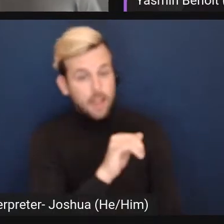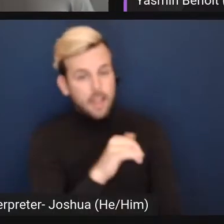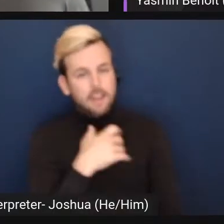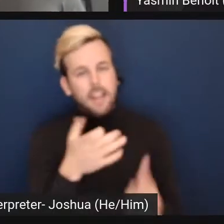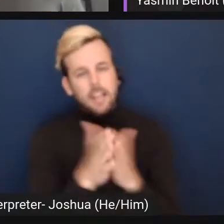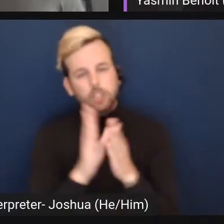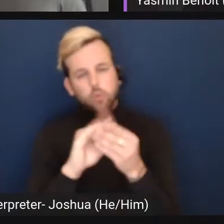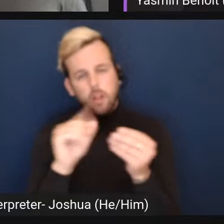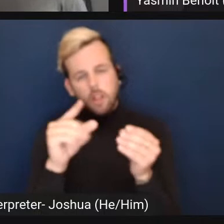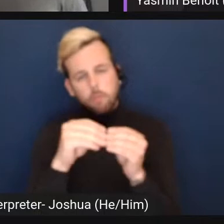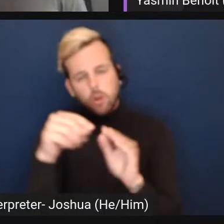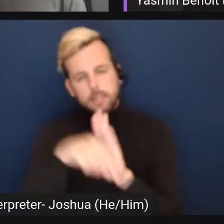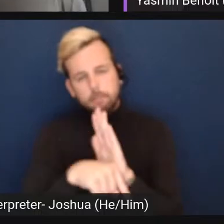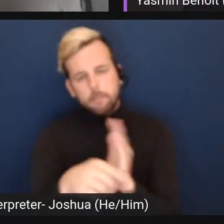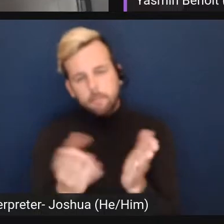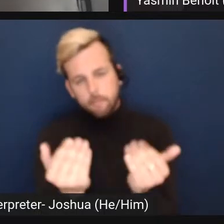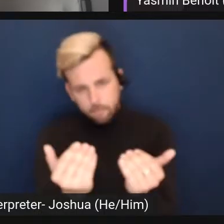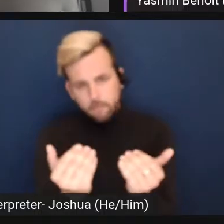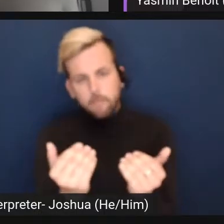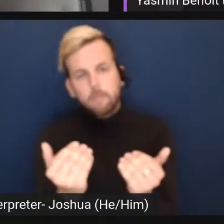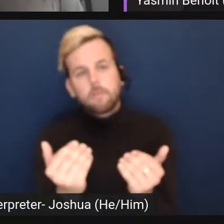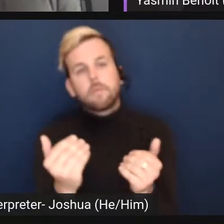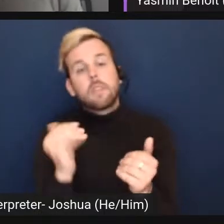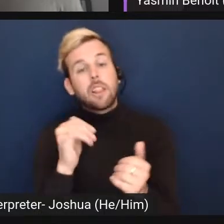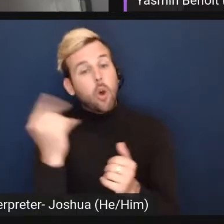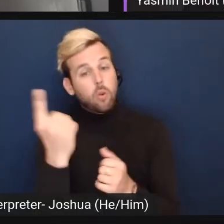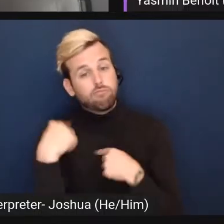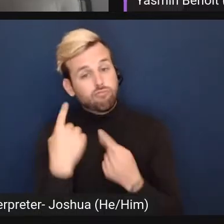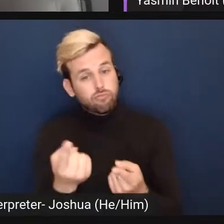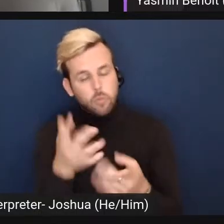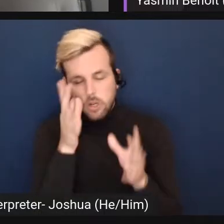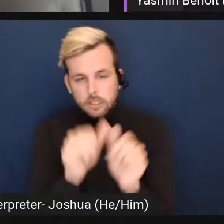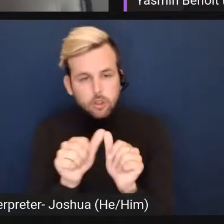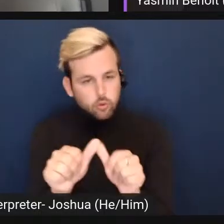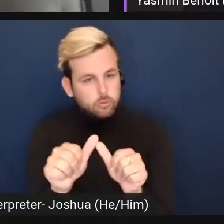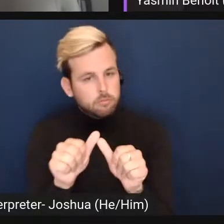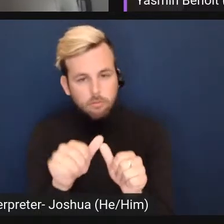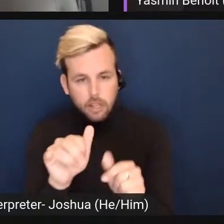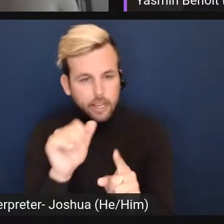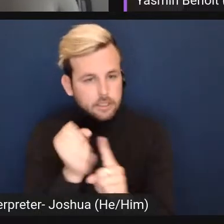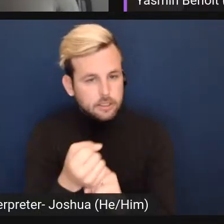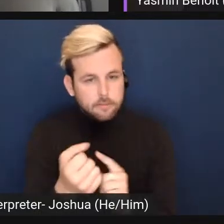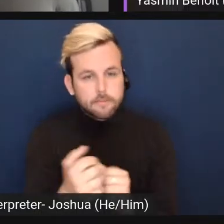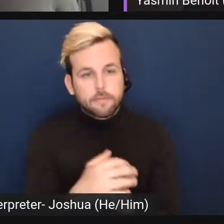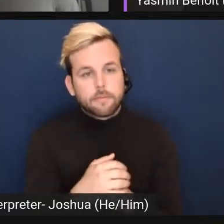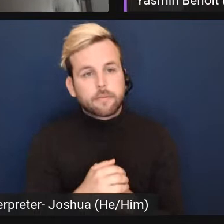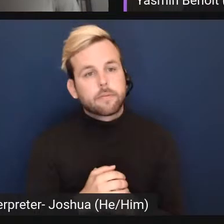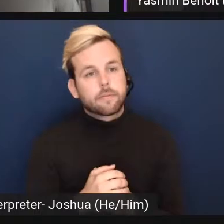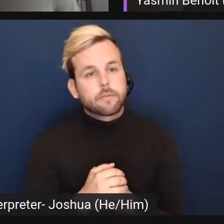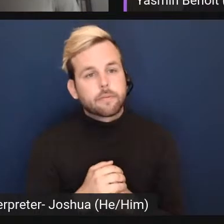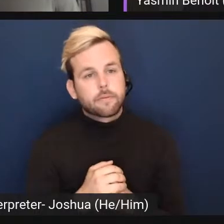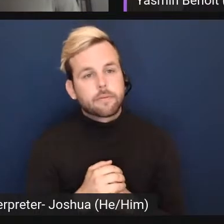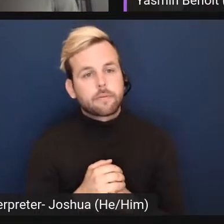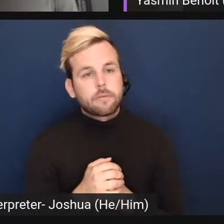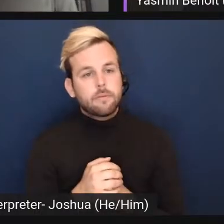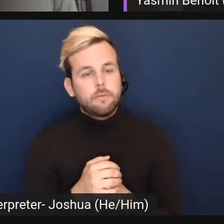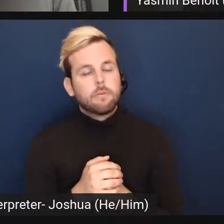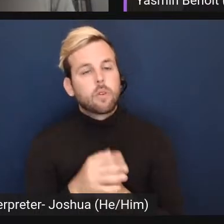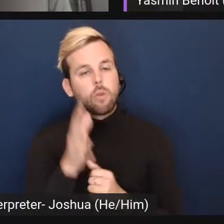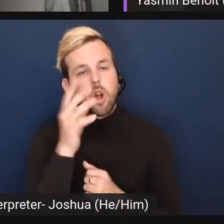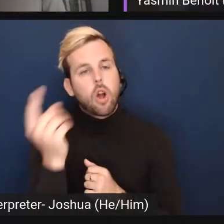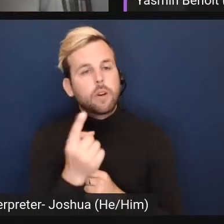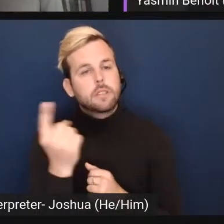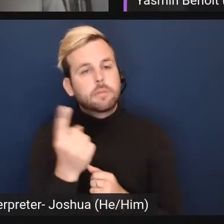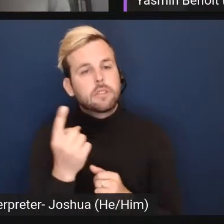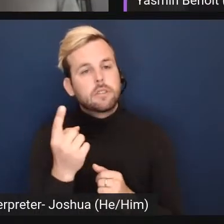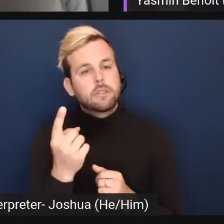a story deeper than their definition and that's always been the case and that's going to continue to be the case and uh and so there will always